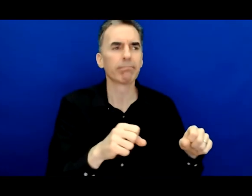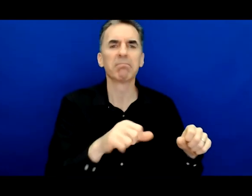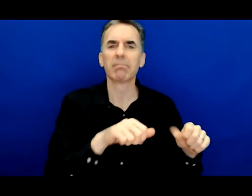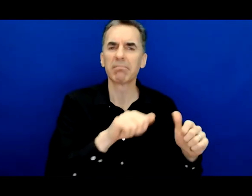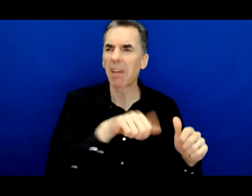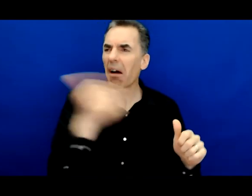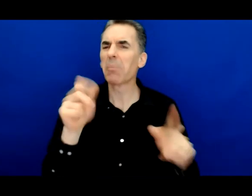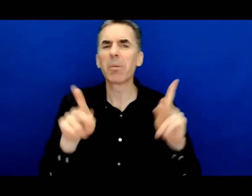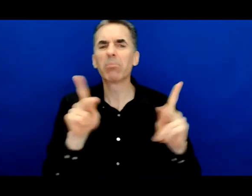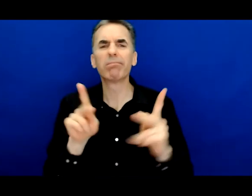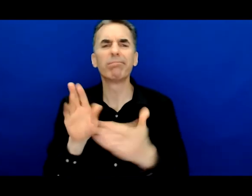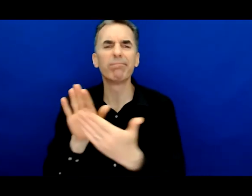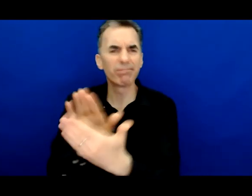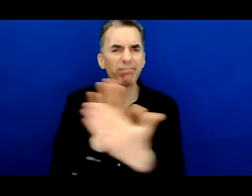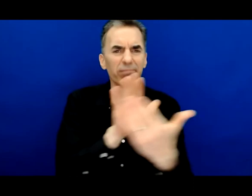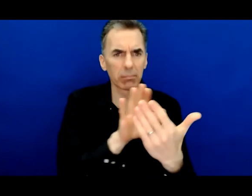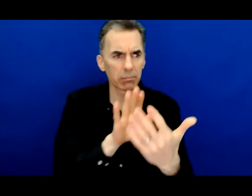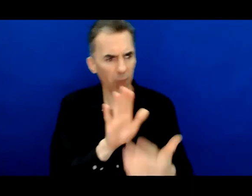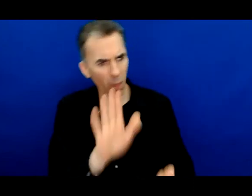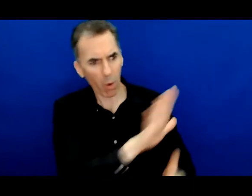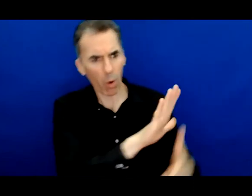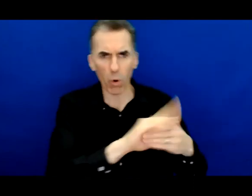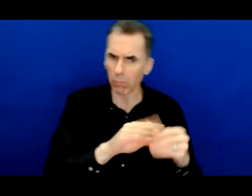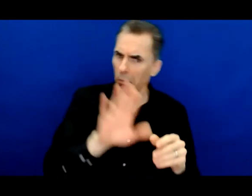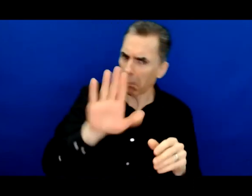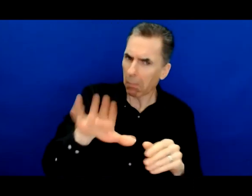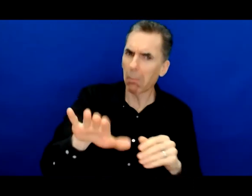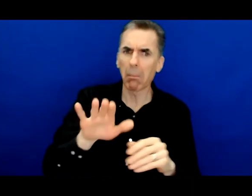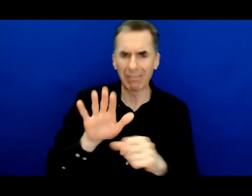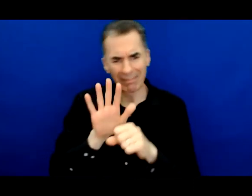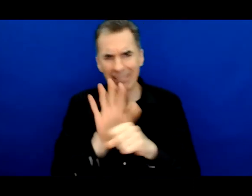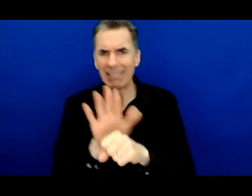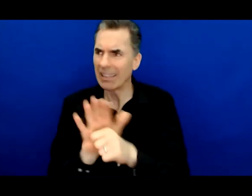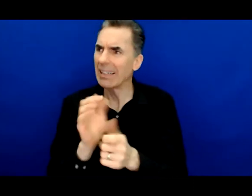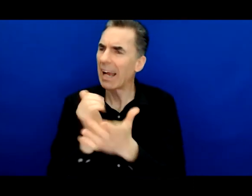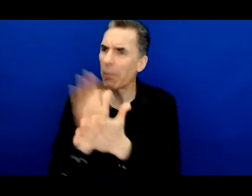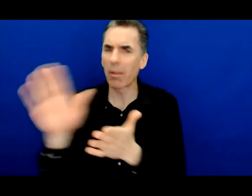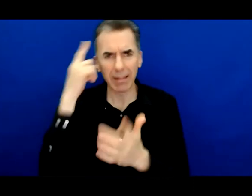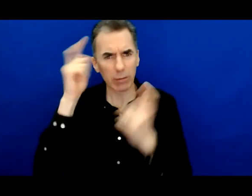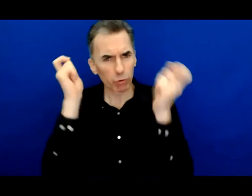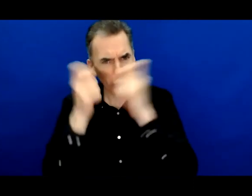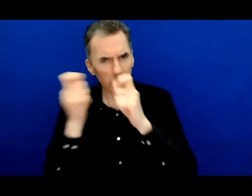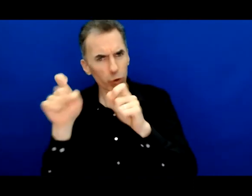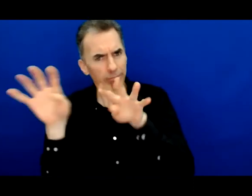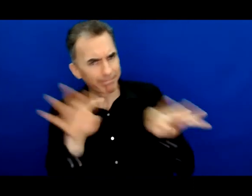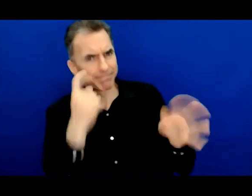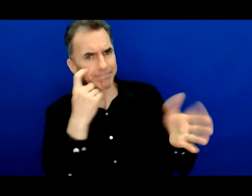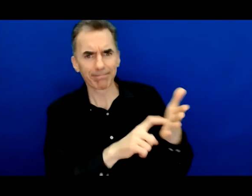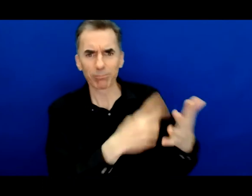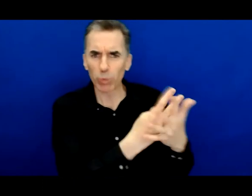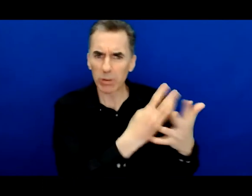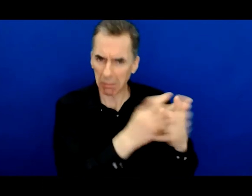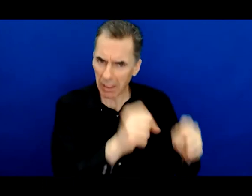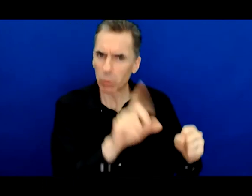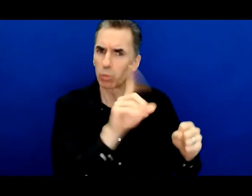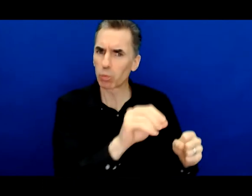and use their compelling individual stories to try to move hearts and minds and that's really what drove it and then the reason I